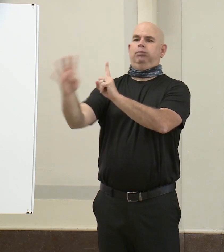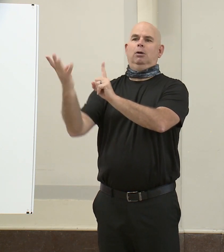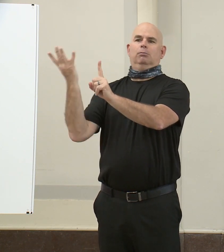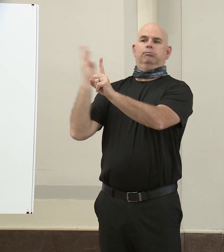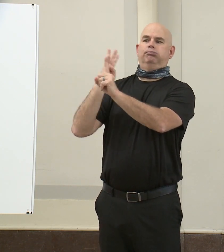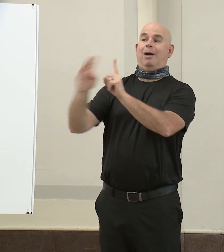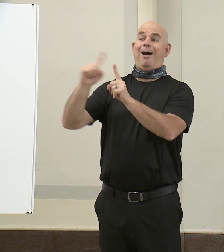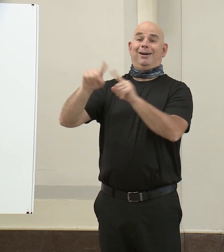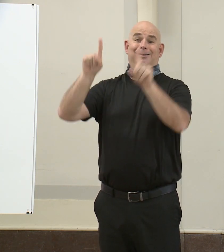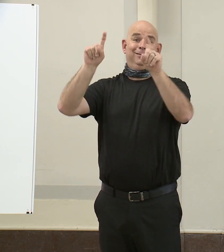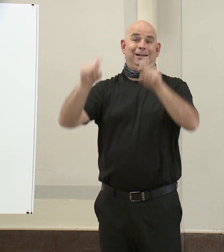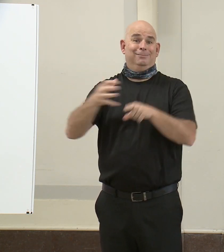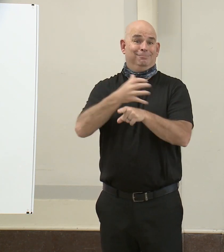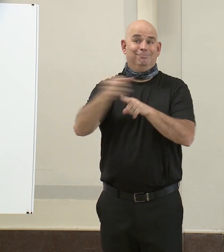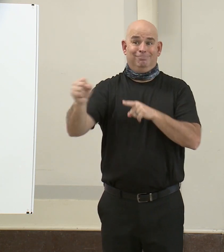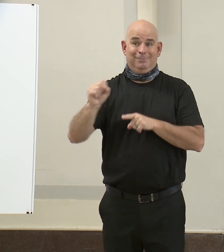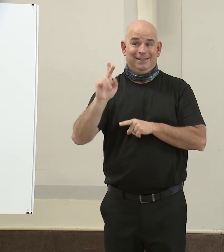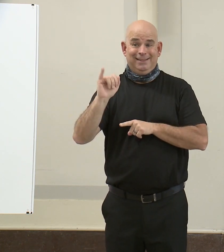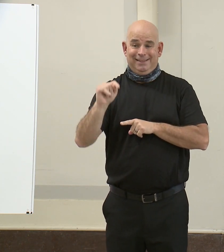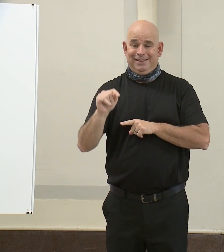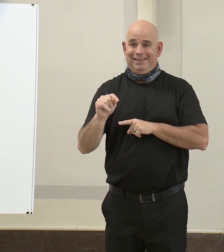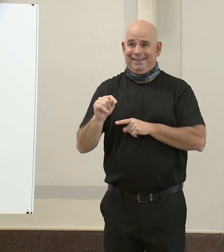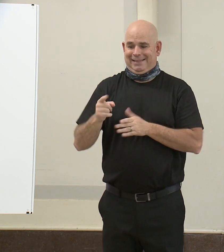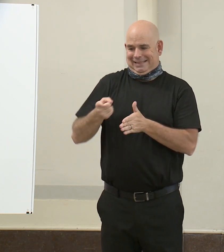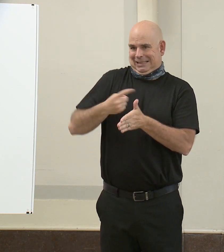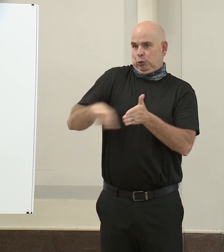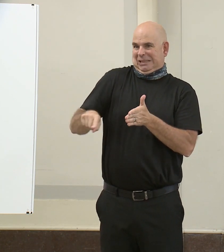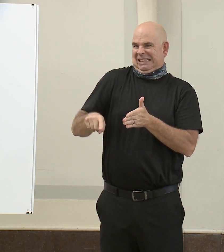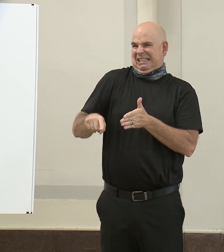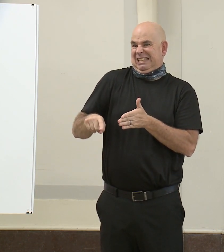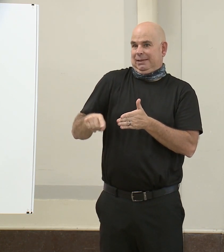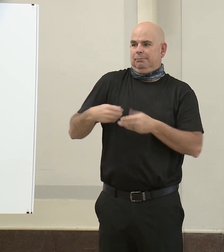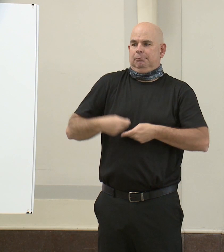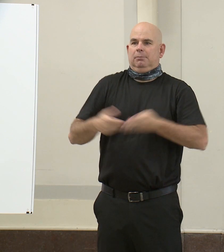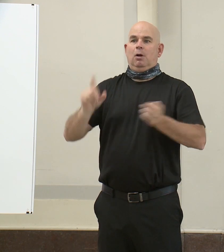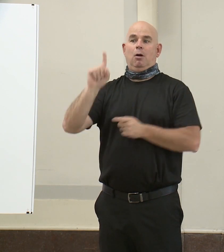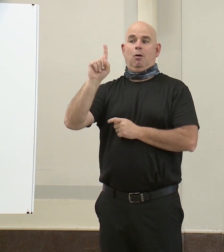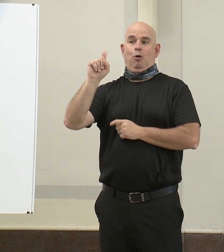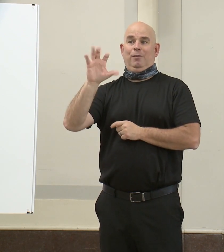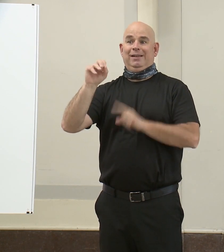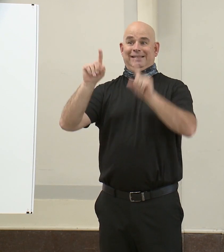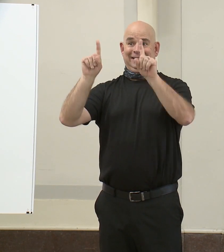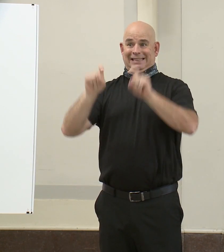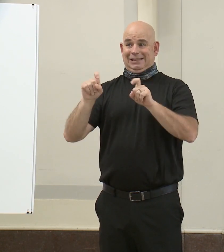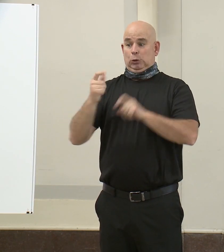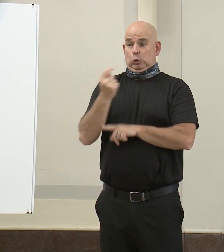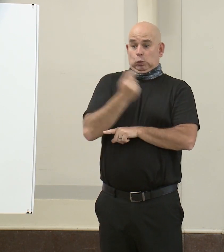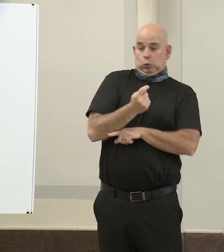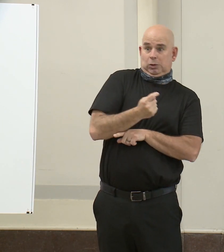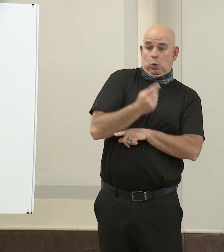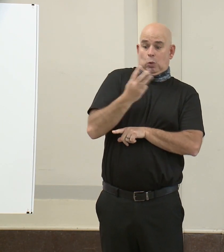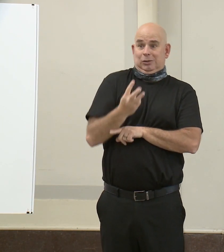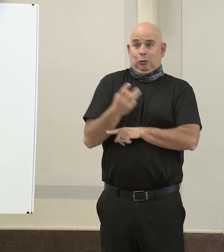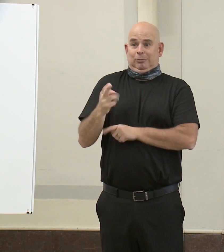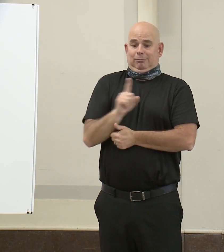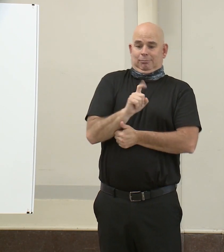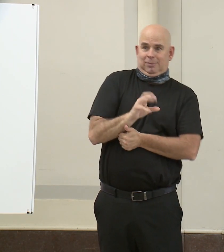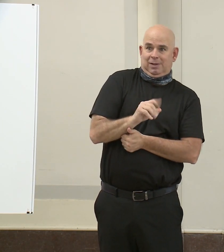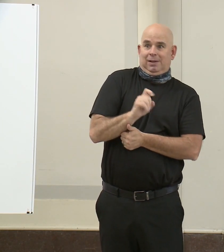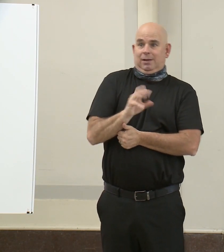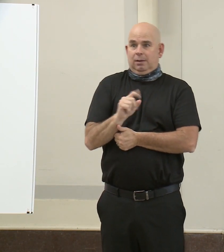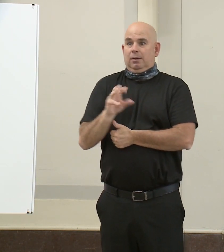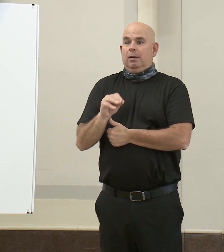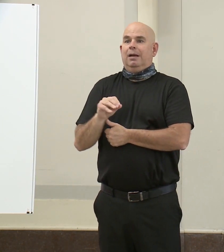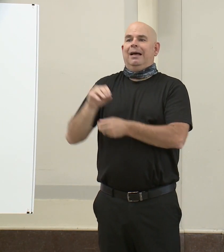This week, we were able to provide over 150 tests on Tuesday and Thursday to residents in the Brooklyn and Cherry Hill neighborhoods,